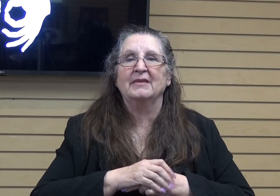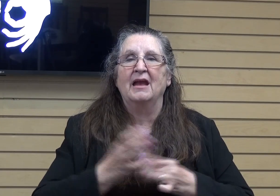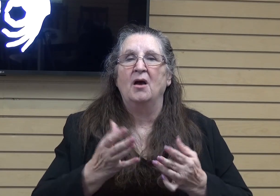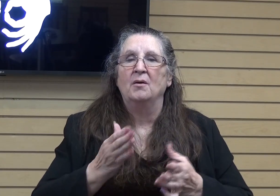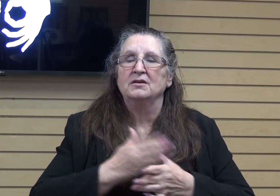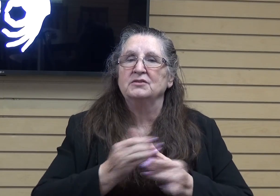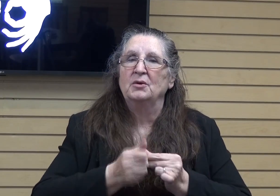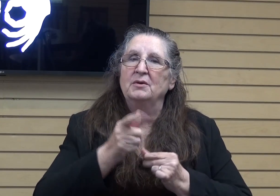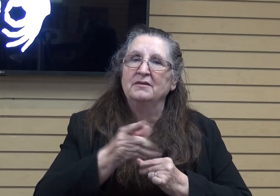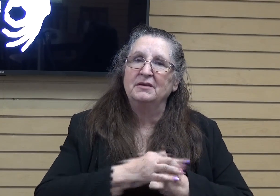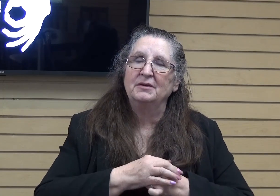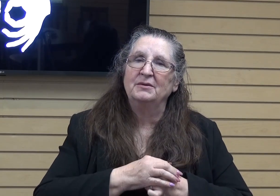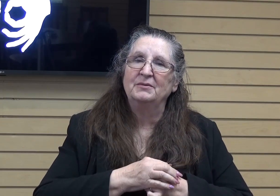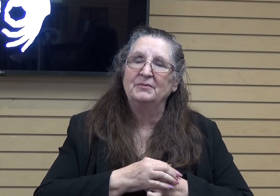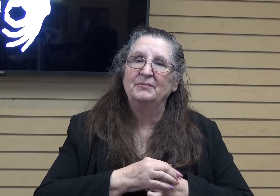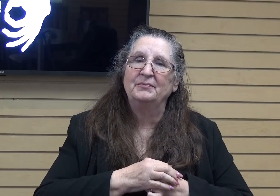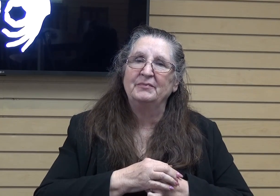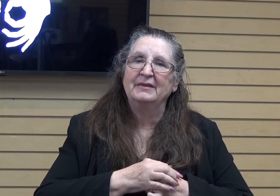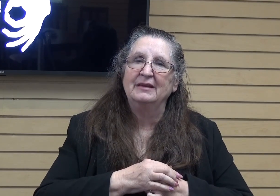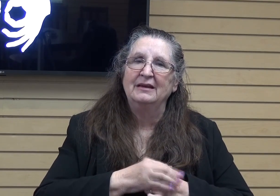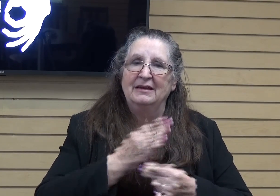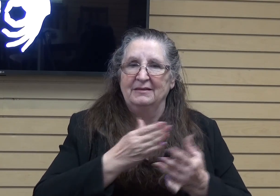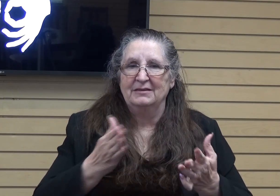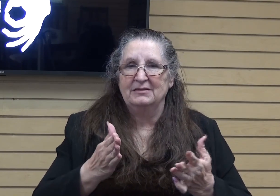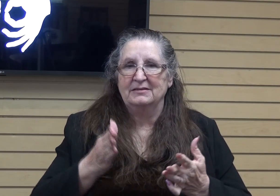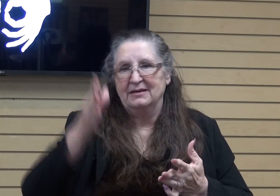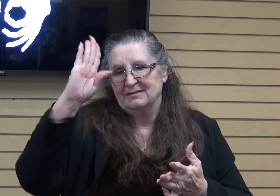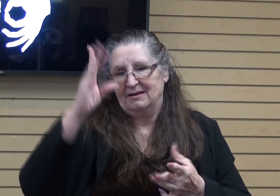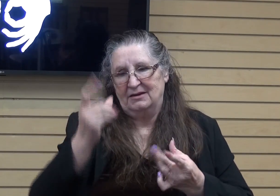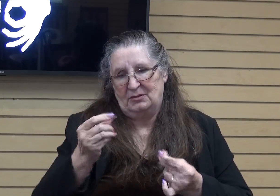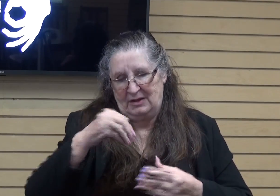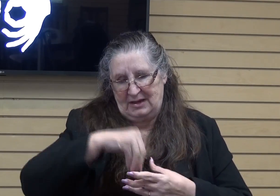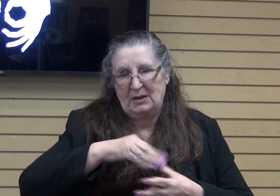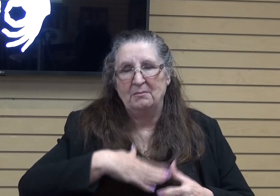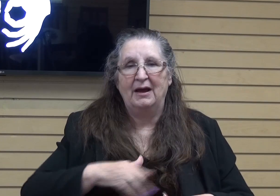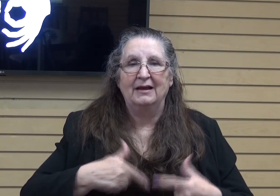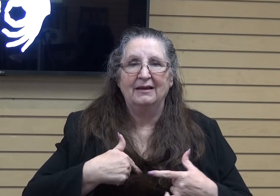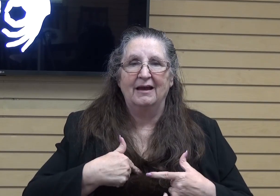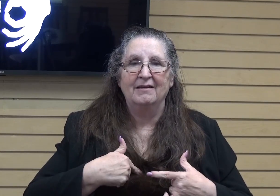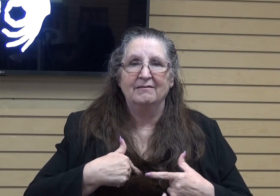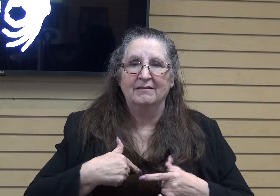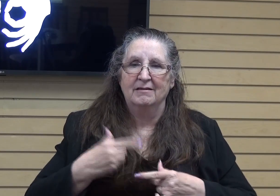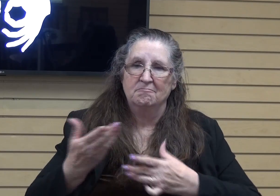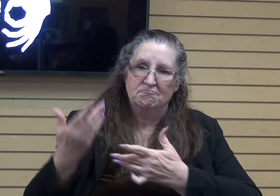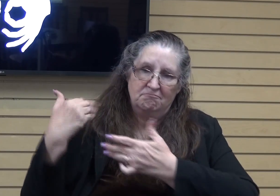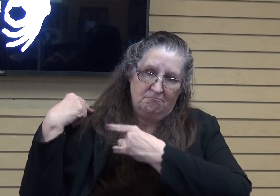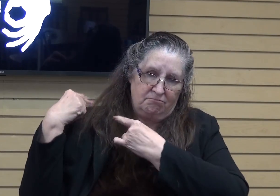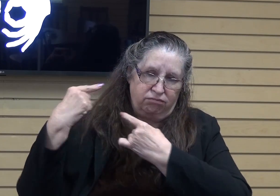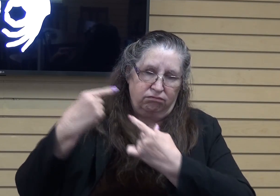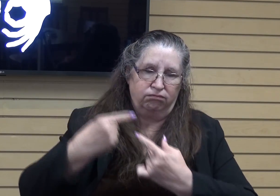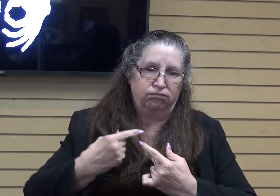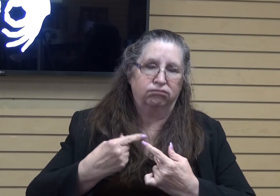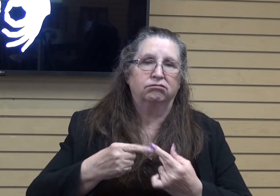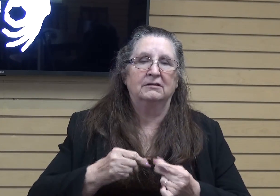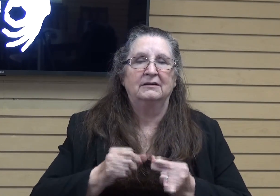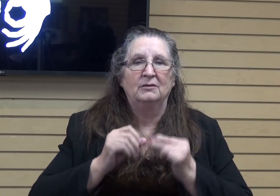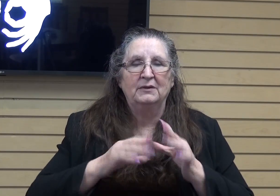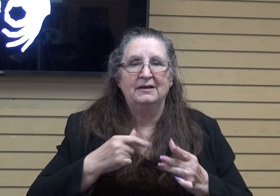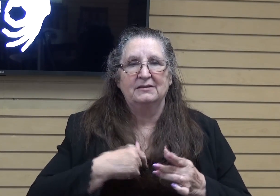share with you guys those things that God's doing and my life has done, and, you know, and then for a not-so-great